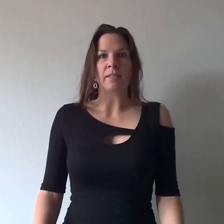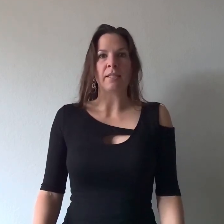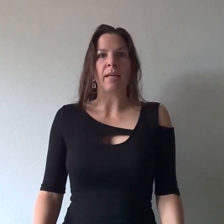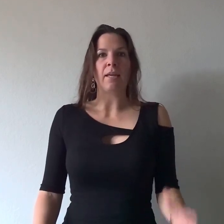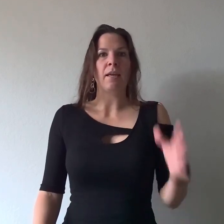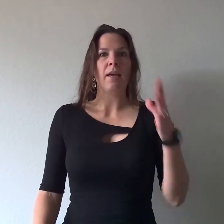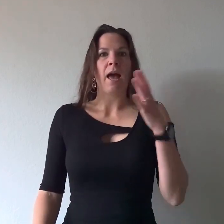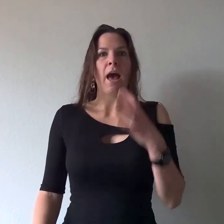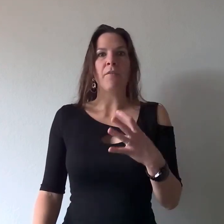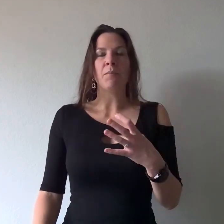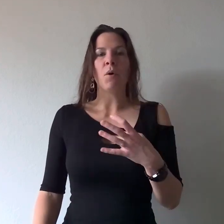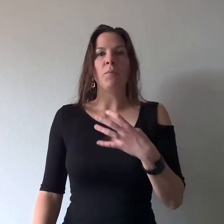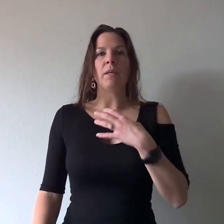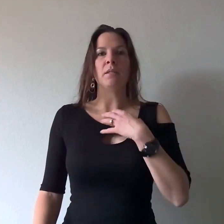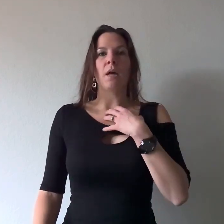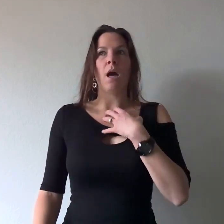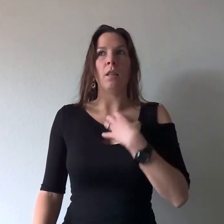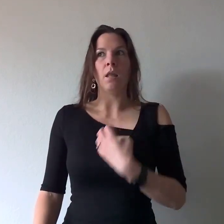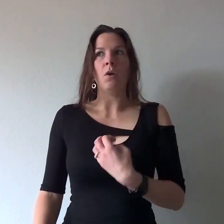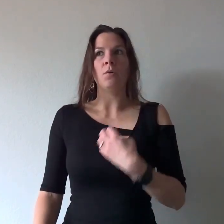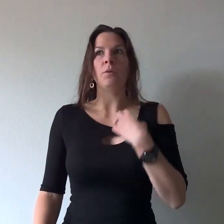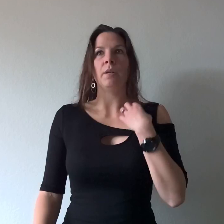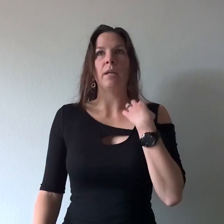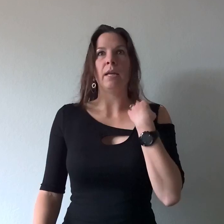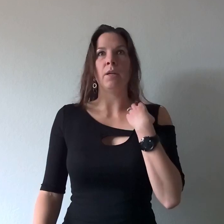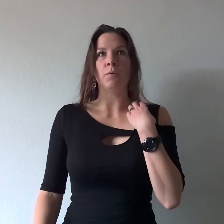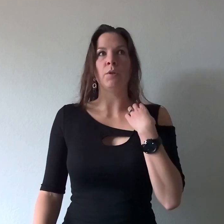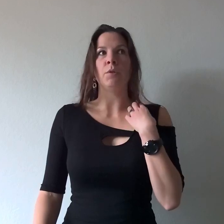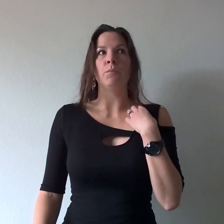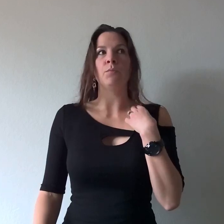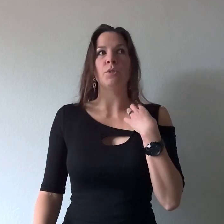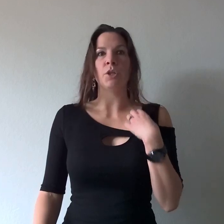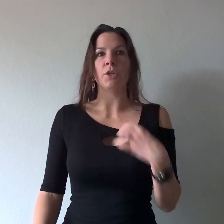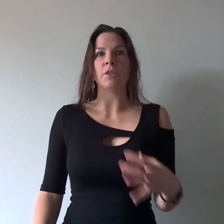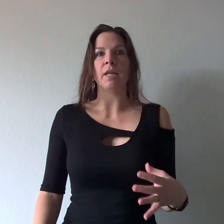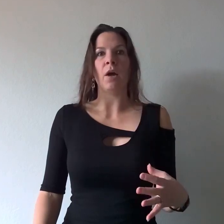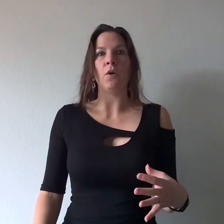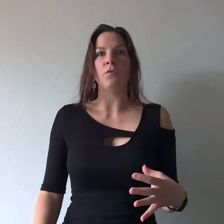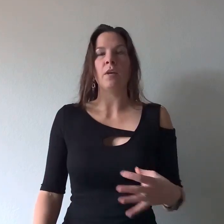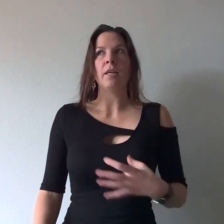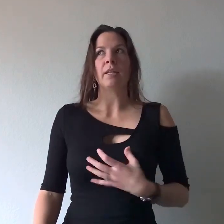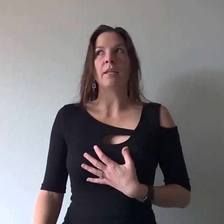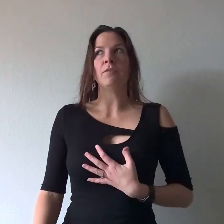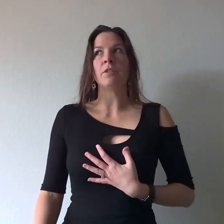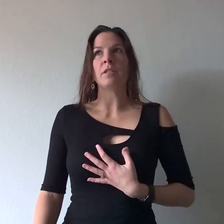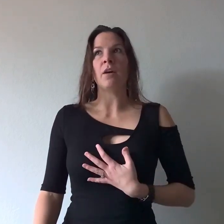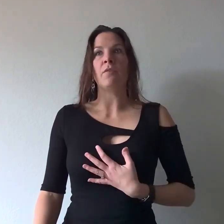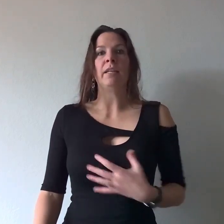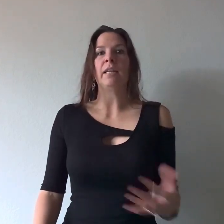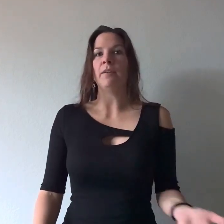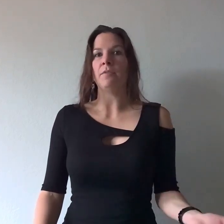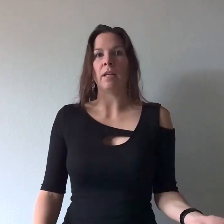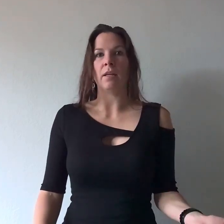like have a moment alone in a room to yourself give yourself an evening